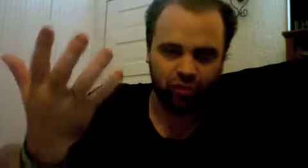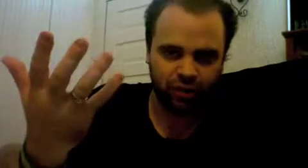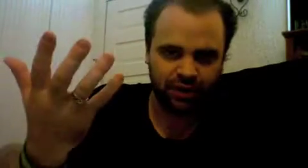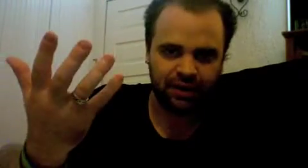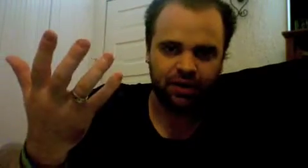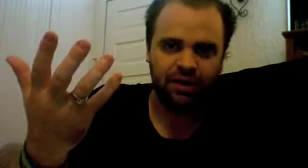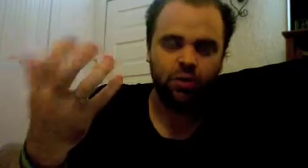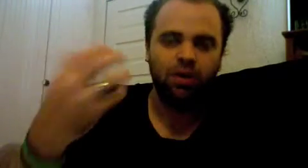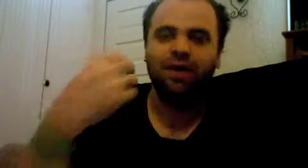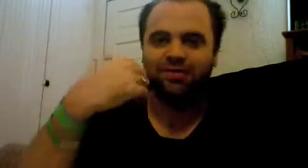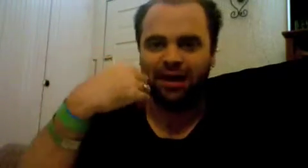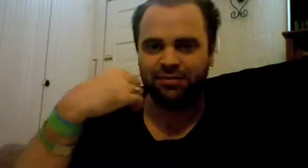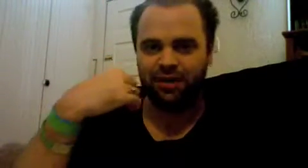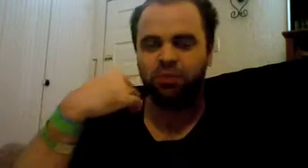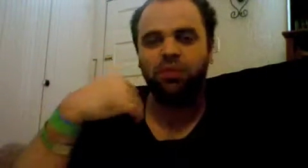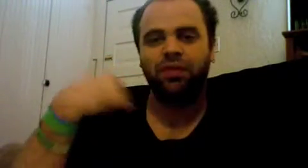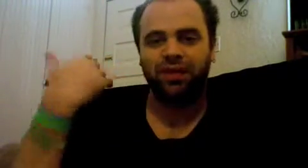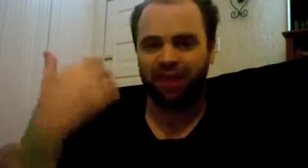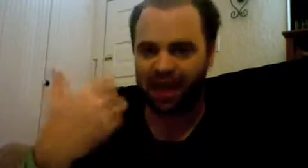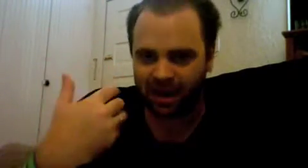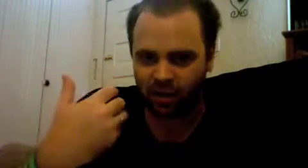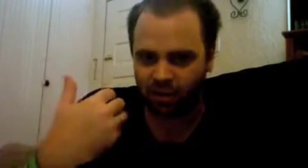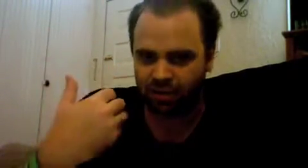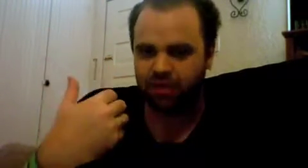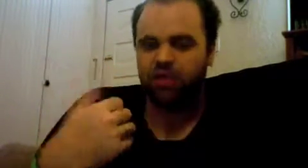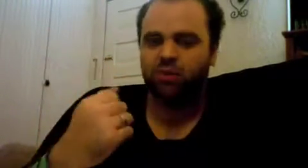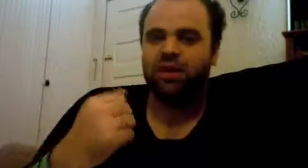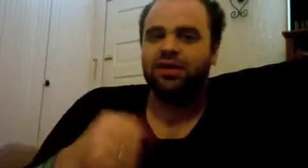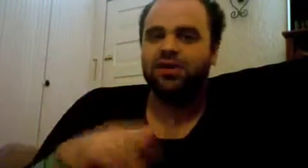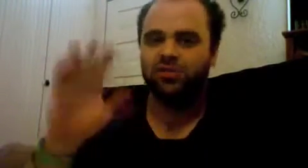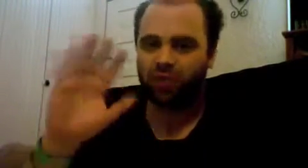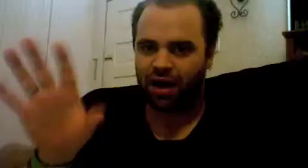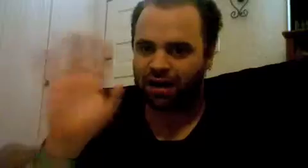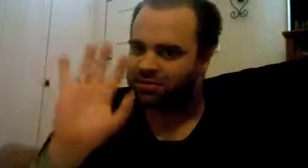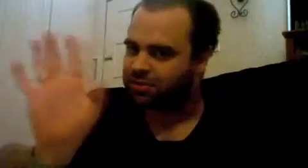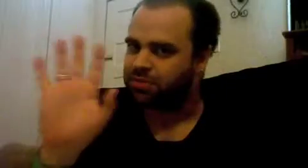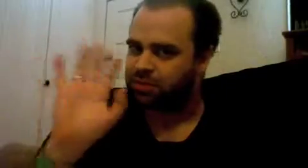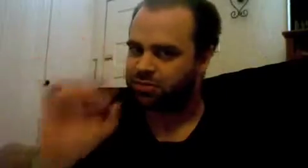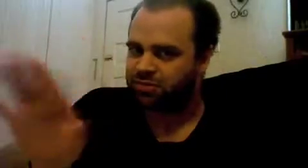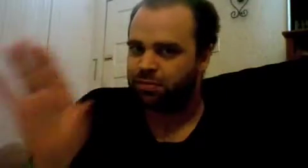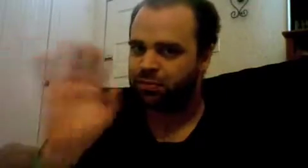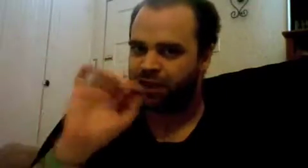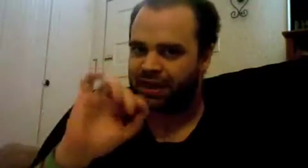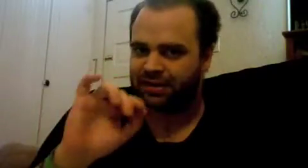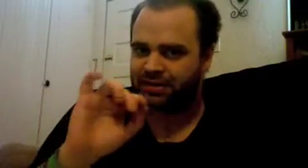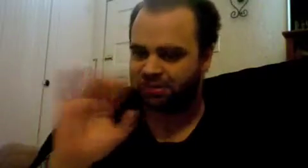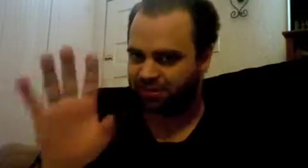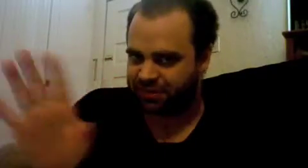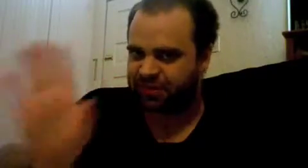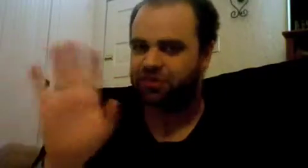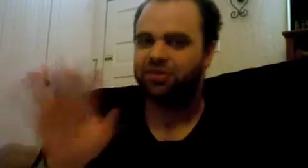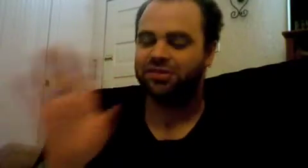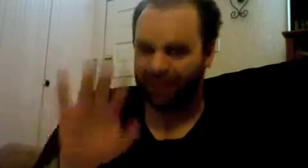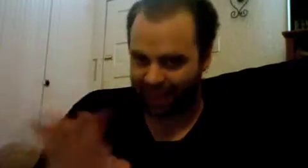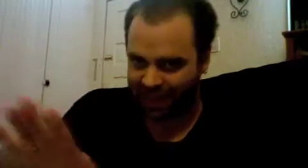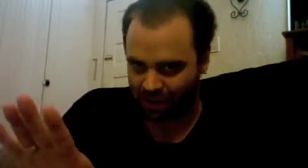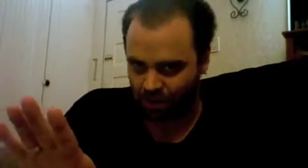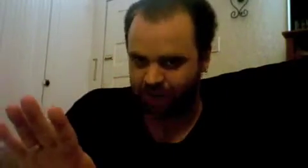tree we're not satisfied when we look at the acorn right so God is something simple and self-identical is like the acorn